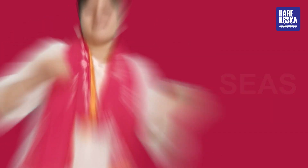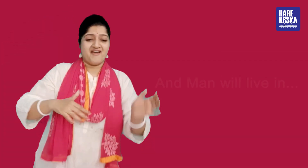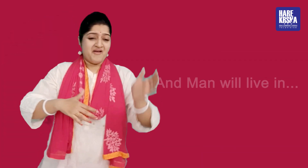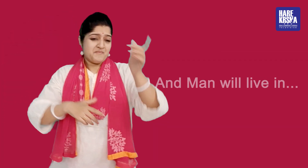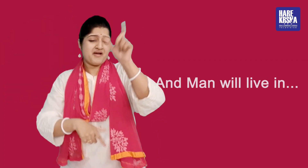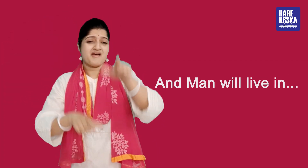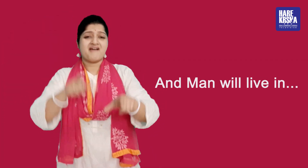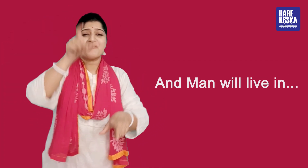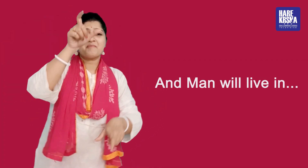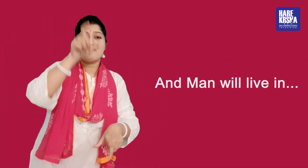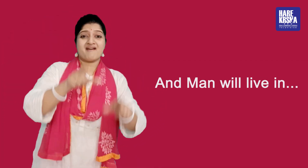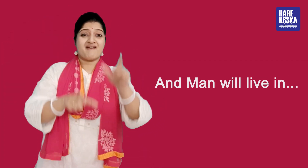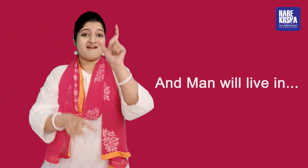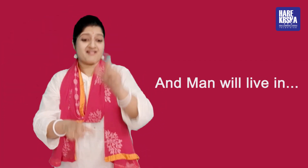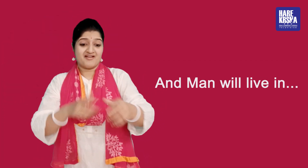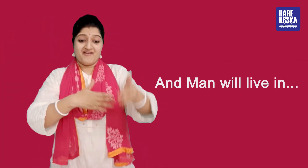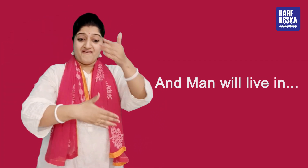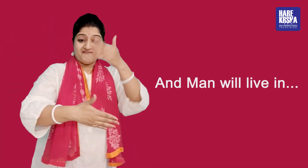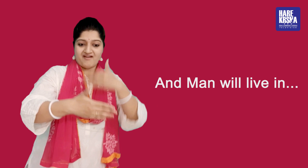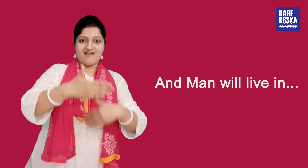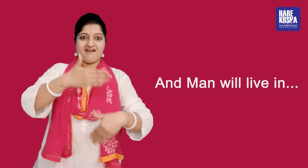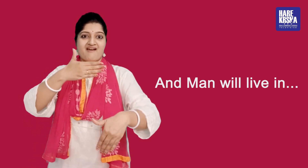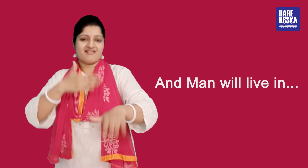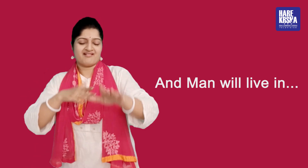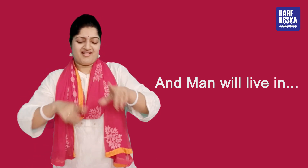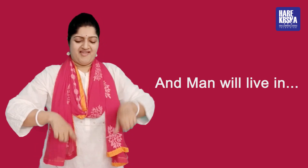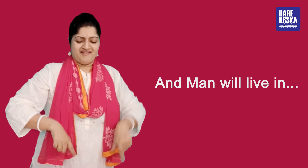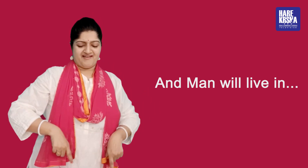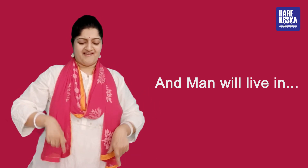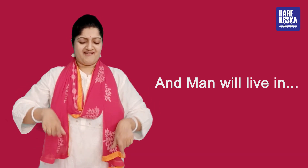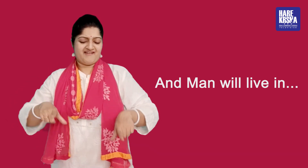will live in peace